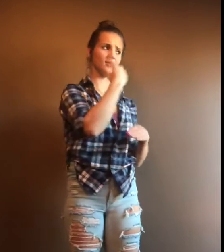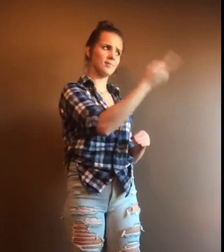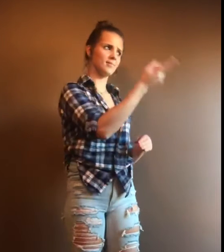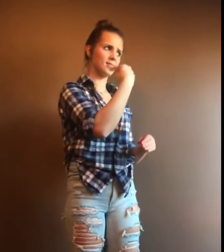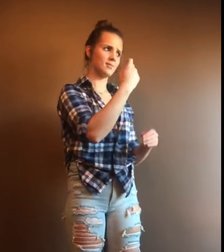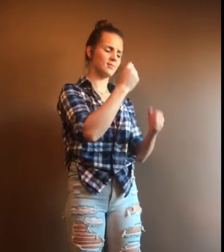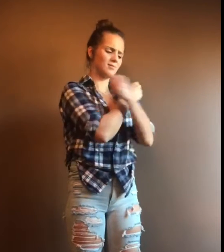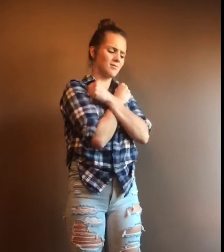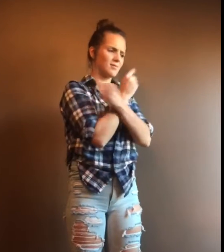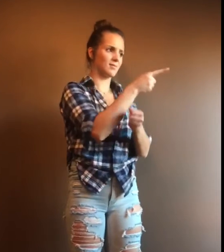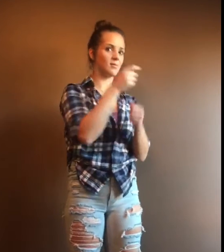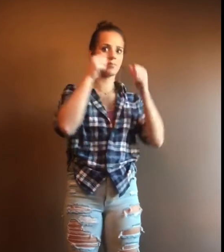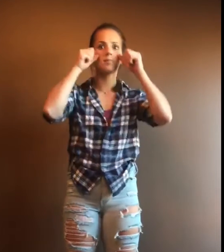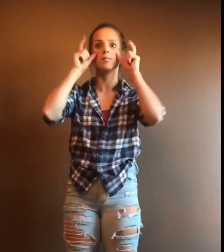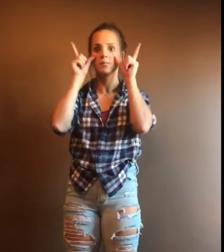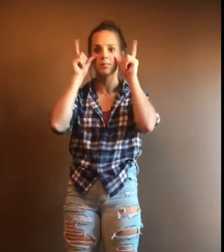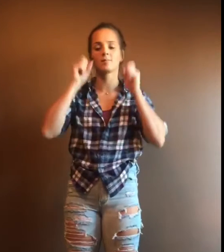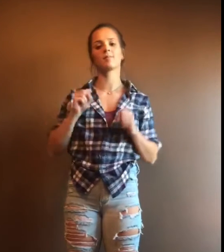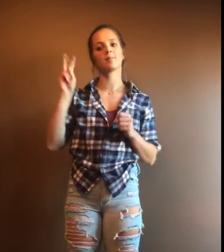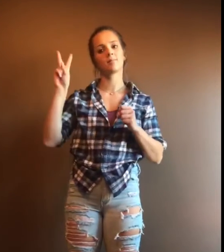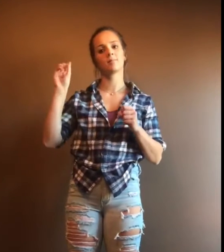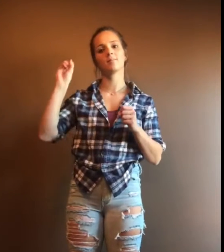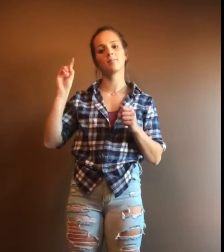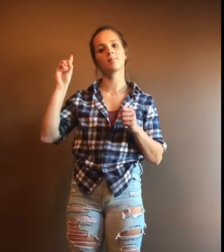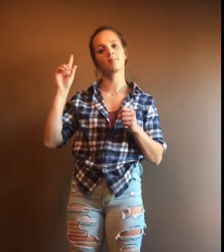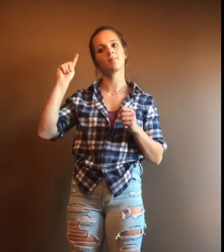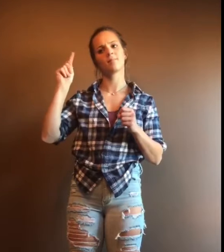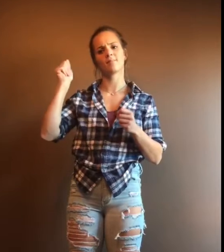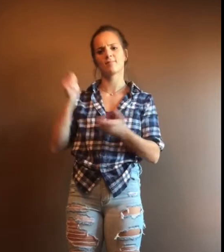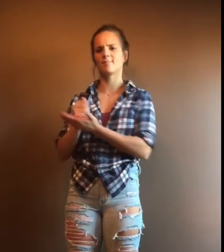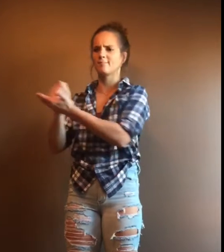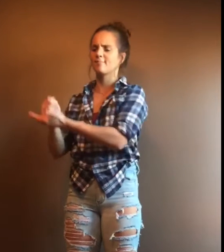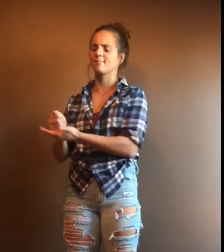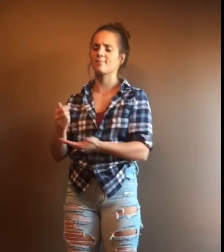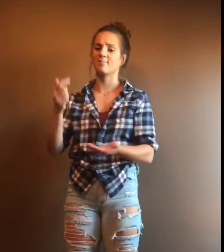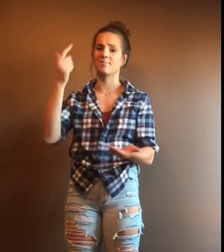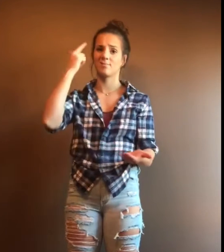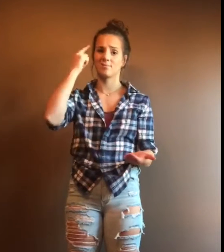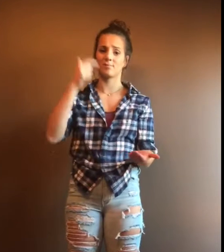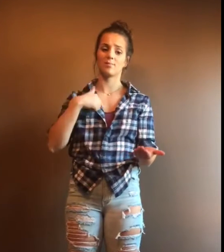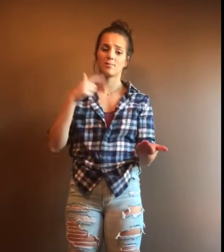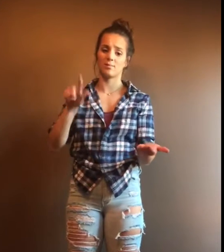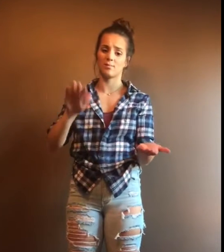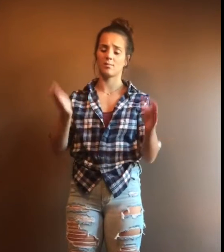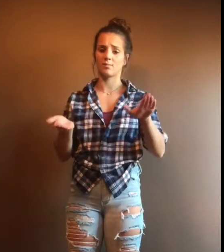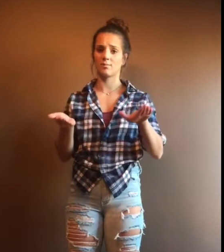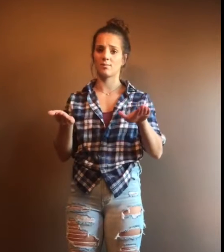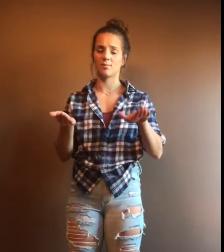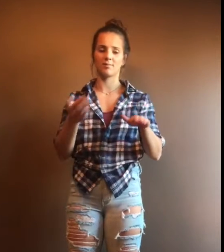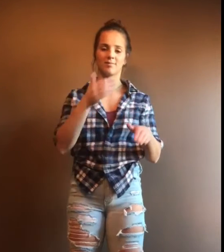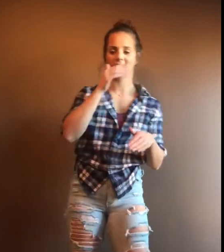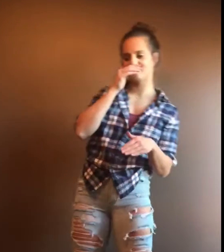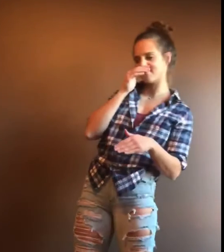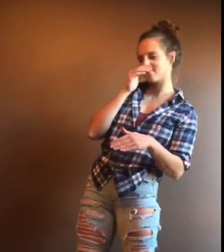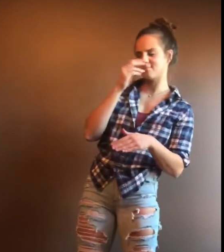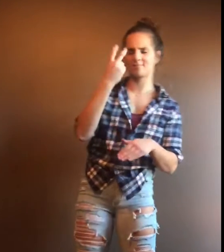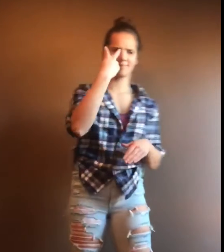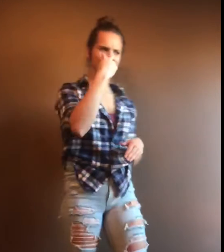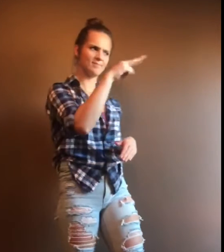Last night I told you I loved you Woke up, blamed it on the vodka I genuinely thought I was dying And I could